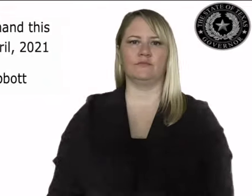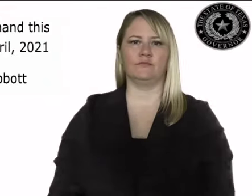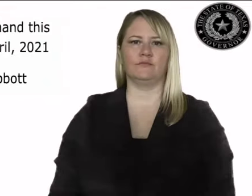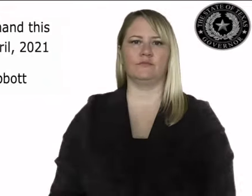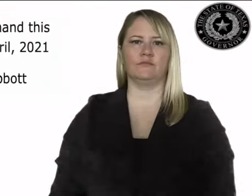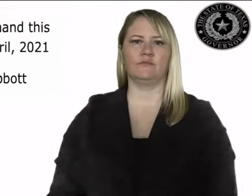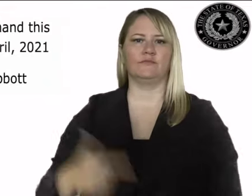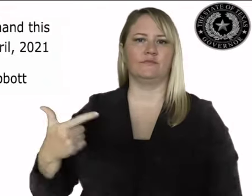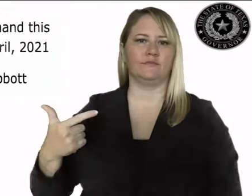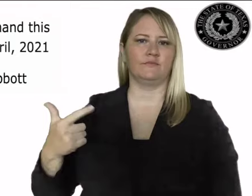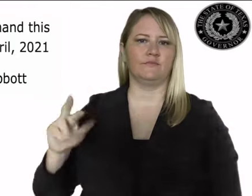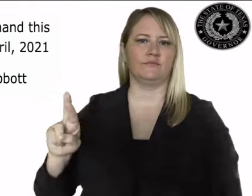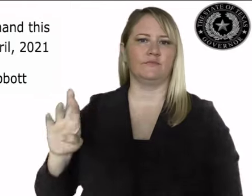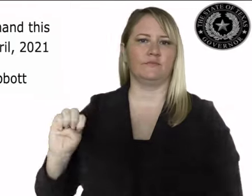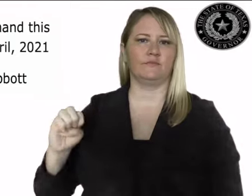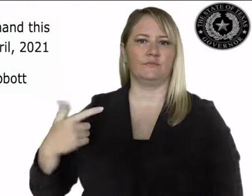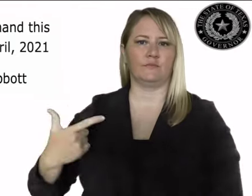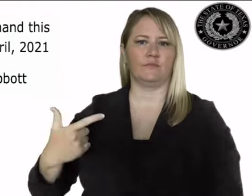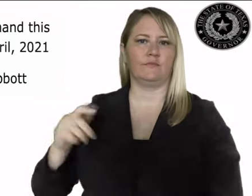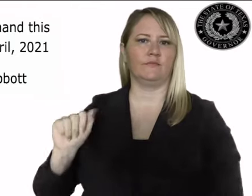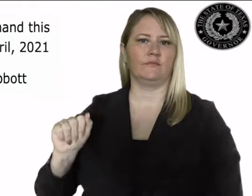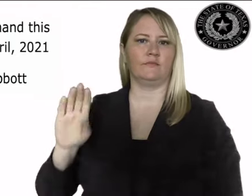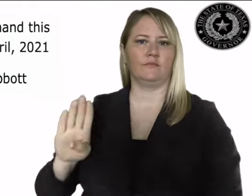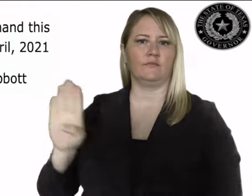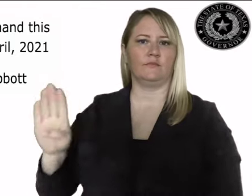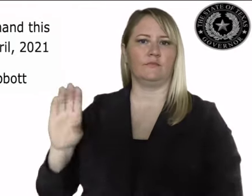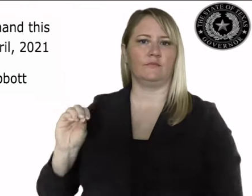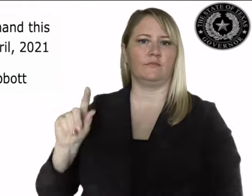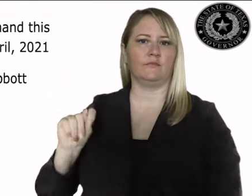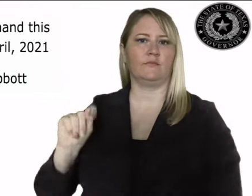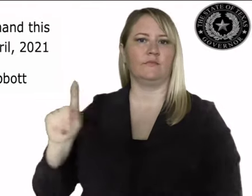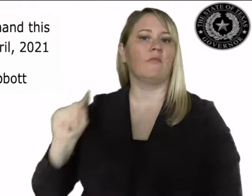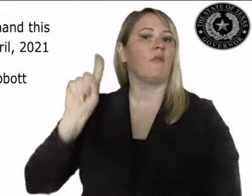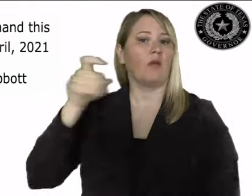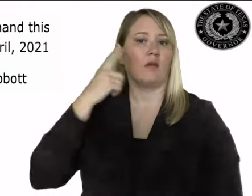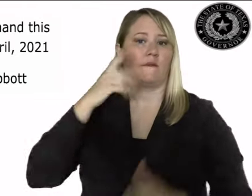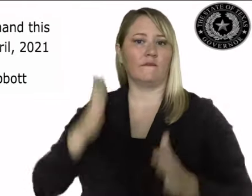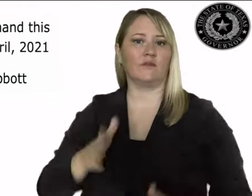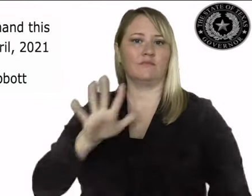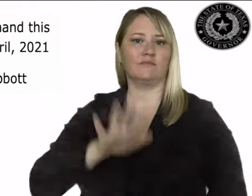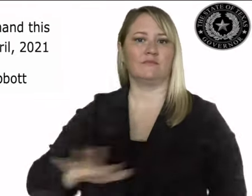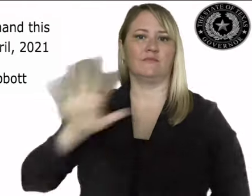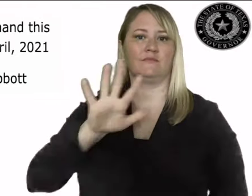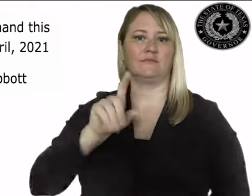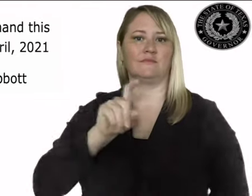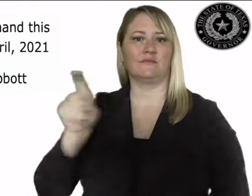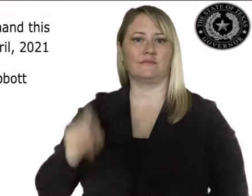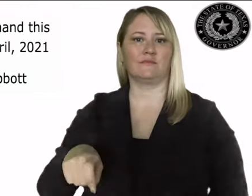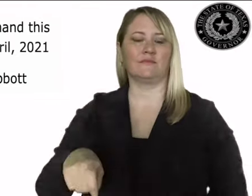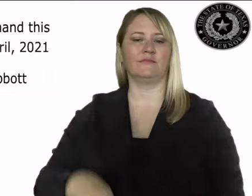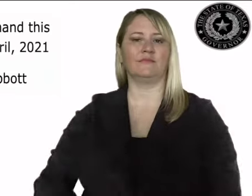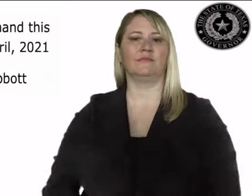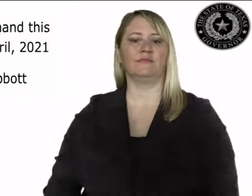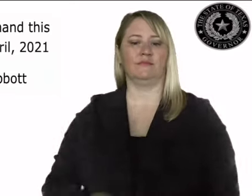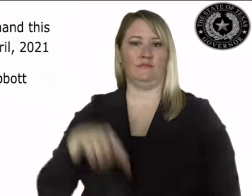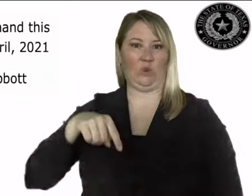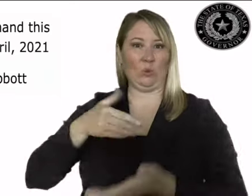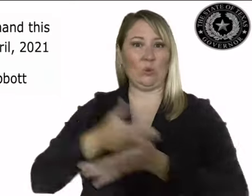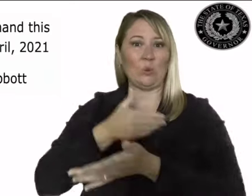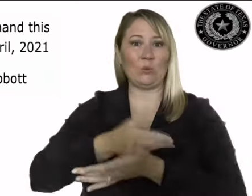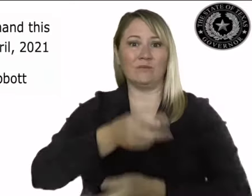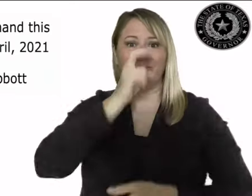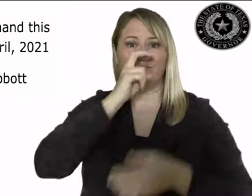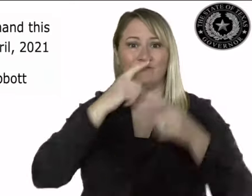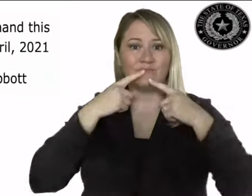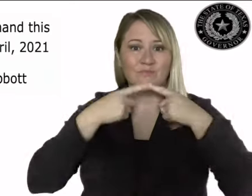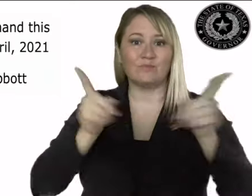7. Given under my hand this the 5th day of April 2021, Governor Greg Abbott